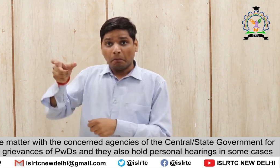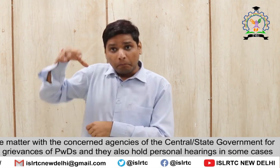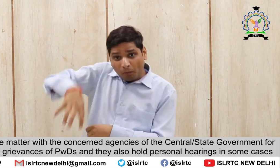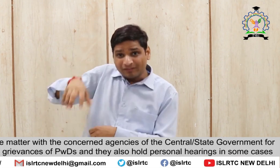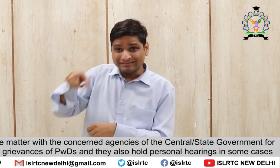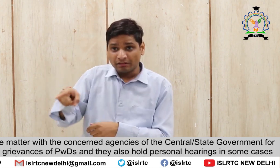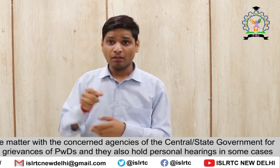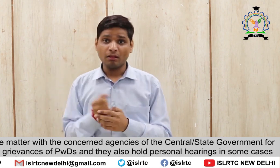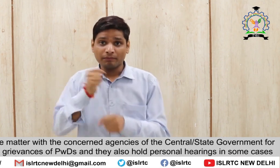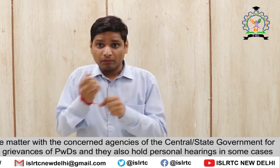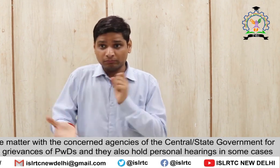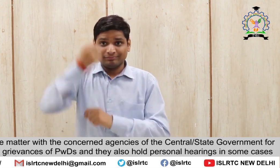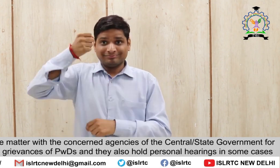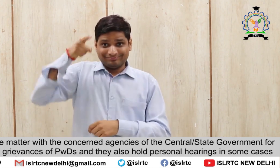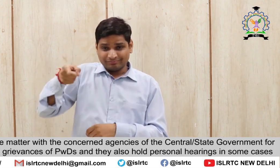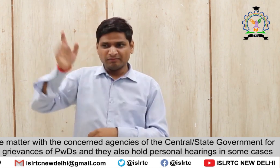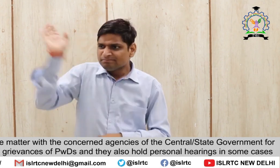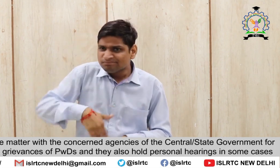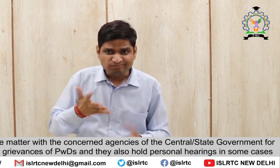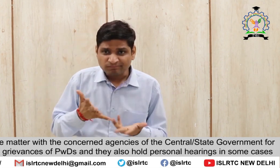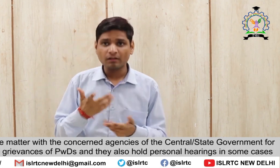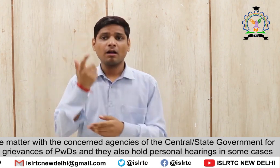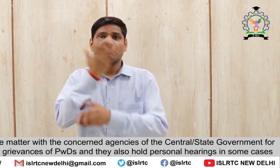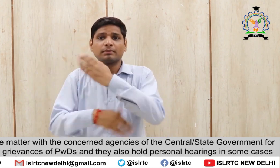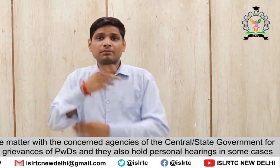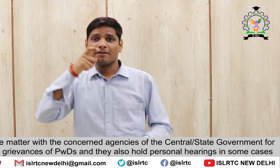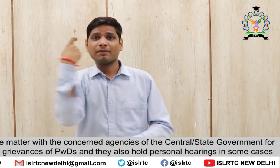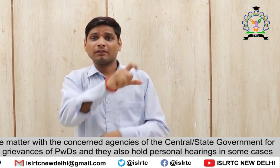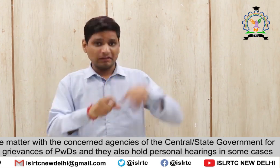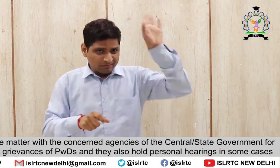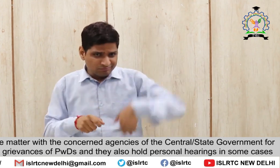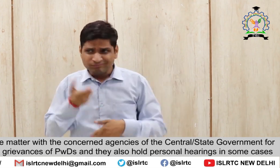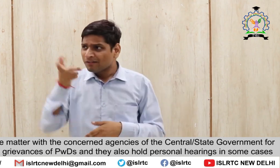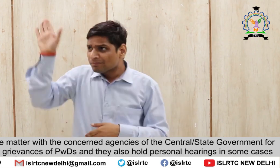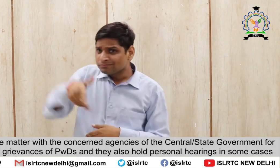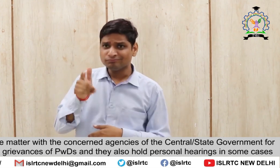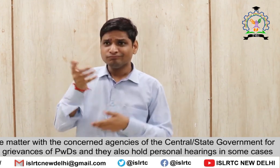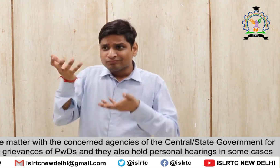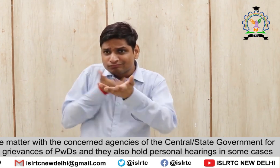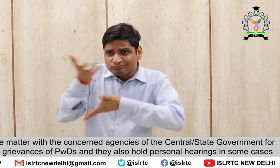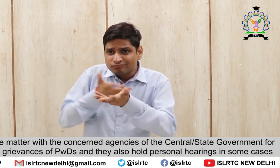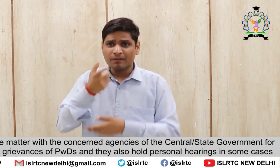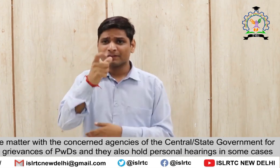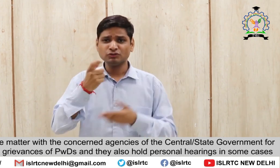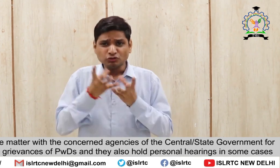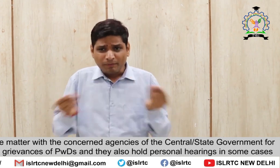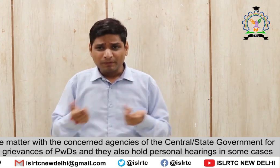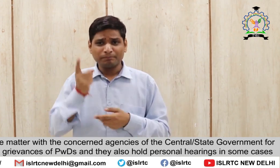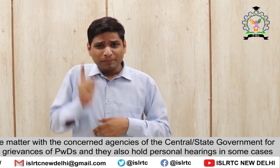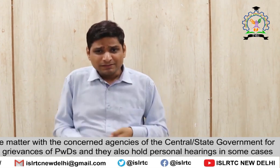For redressal of the grievances of PWDs And they also hold personal hearings In some cases